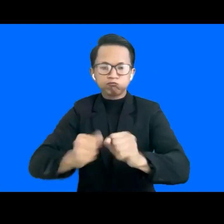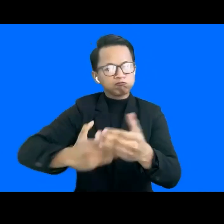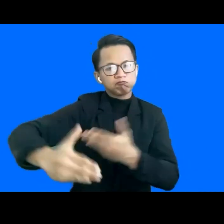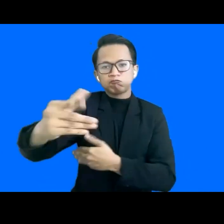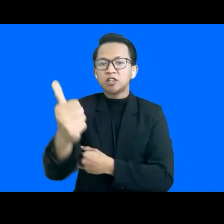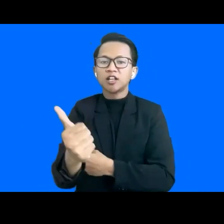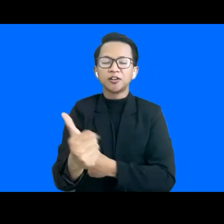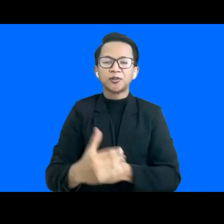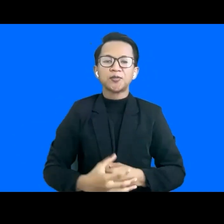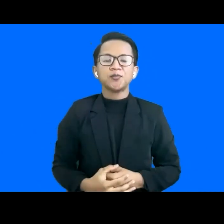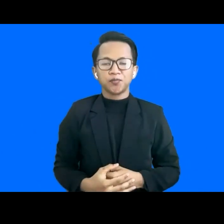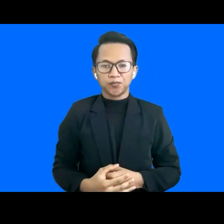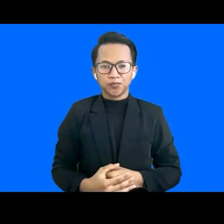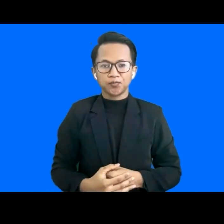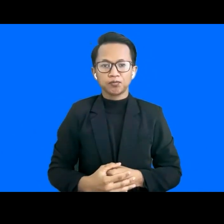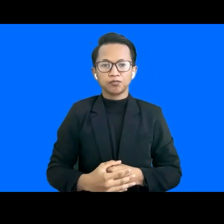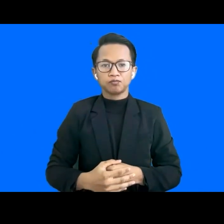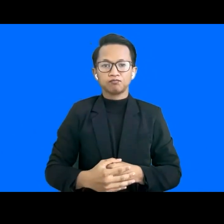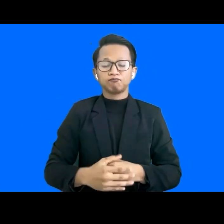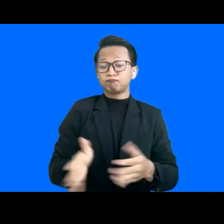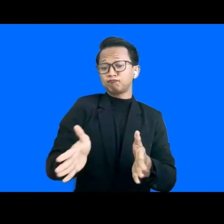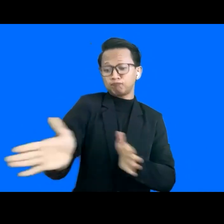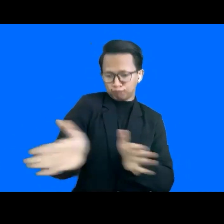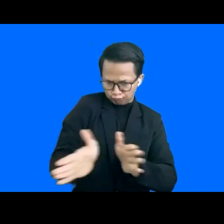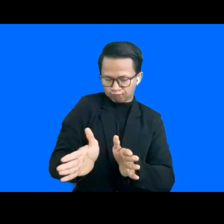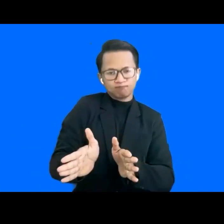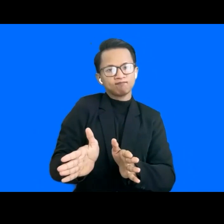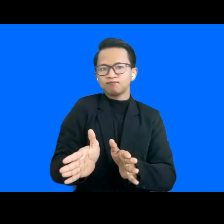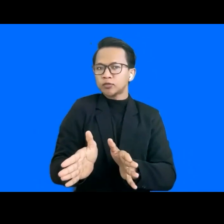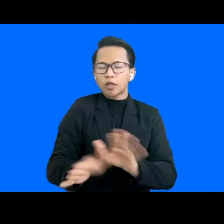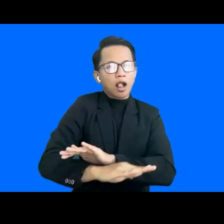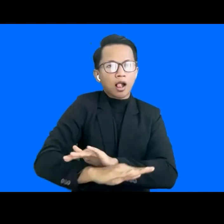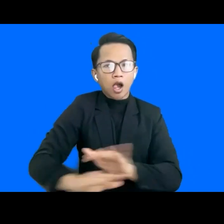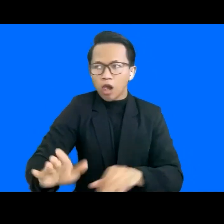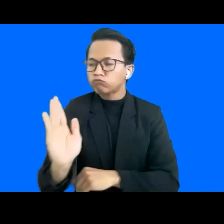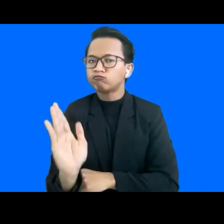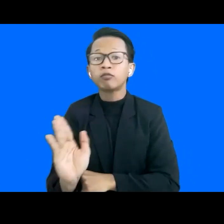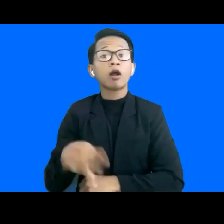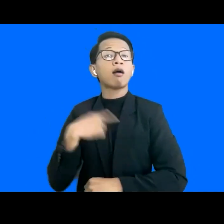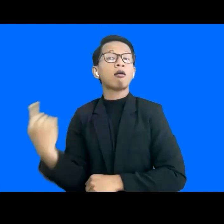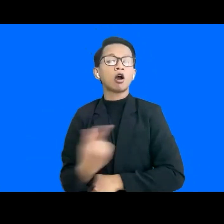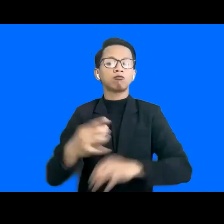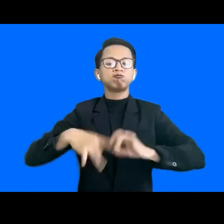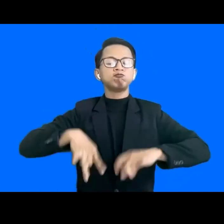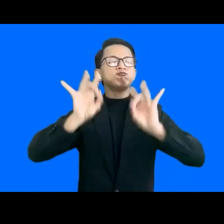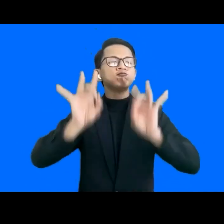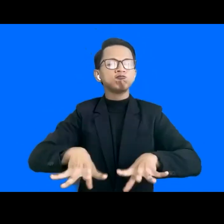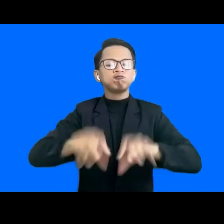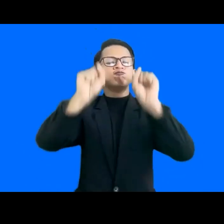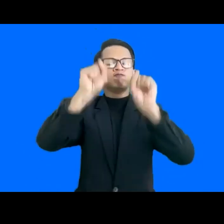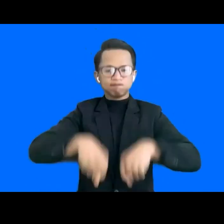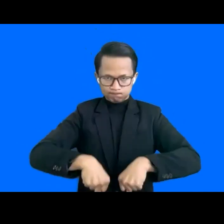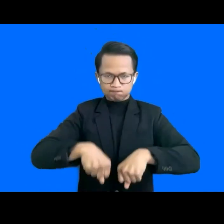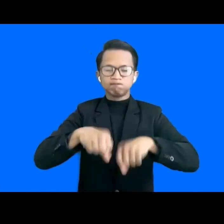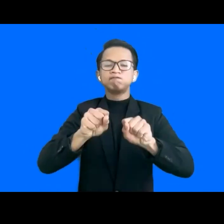However, until the new strategy is finalised, we in Australia will remain committed to delivering the